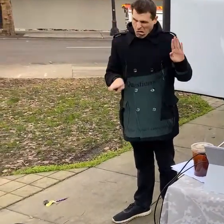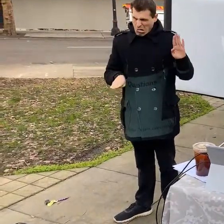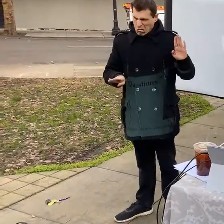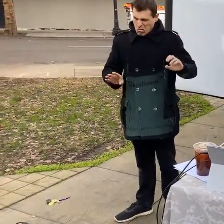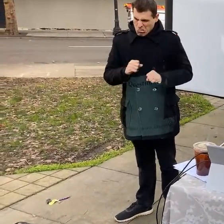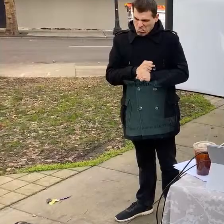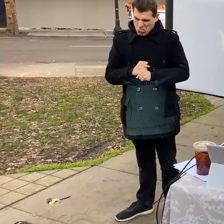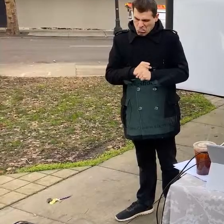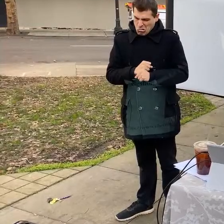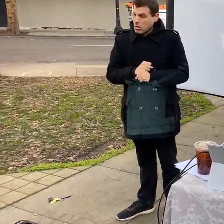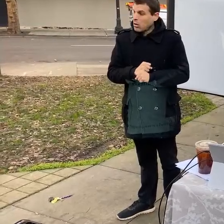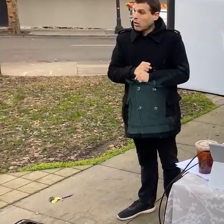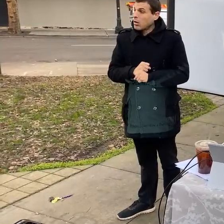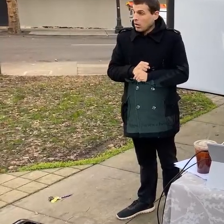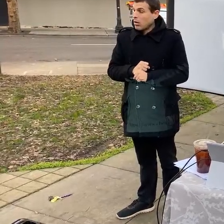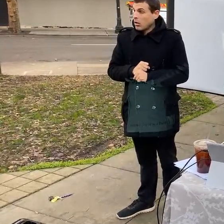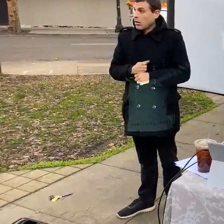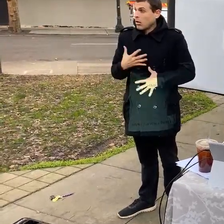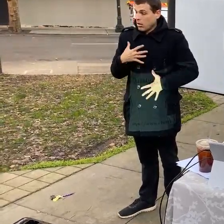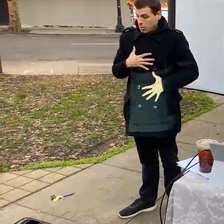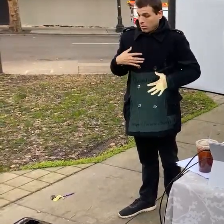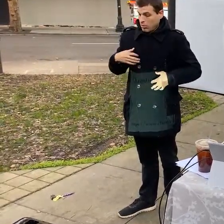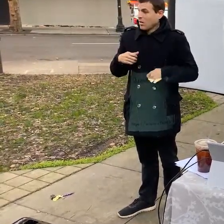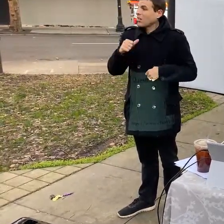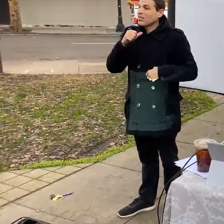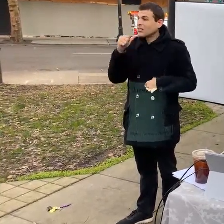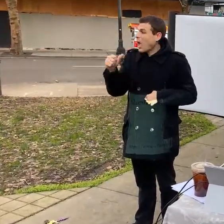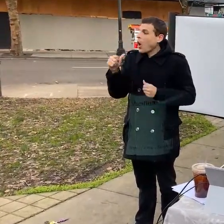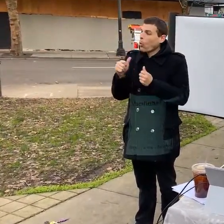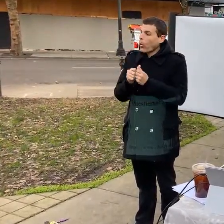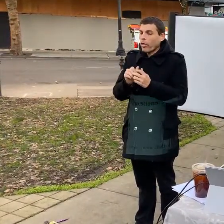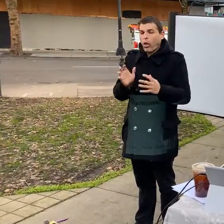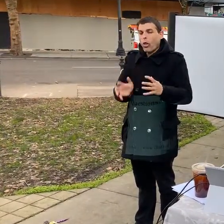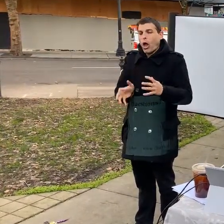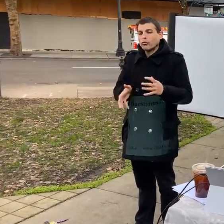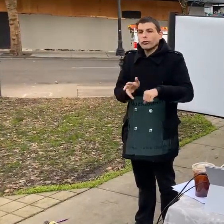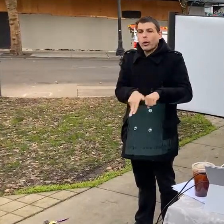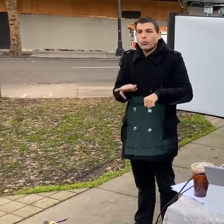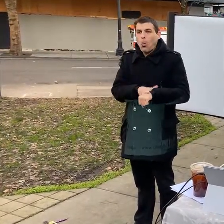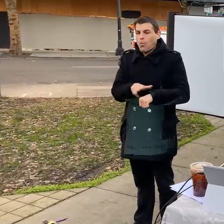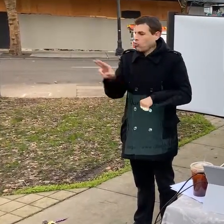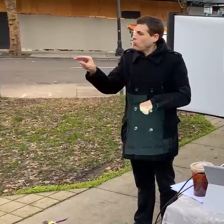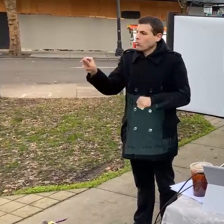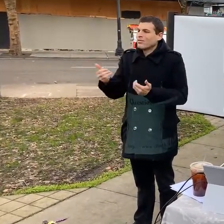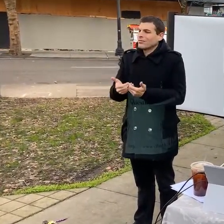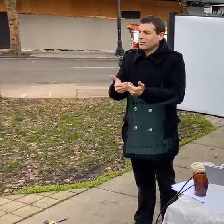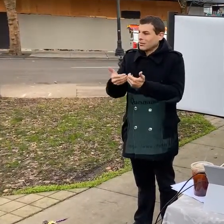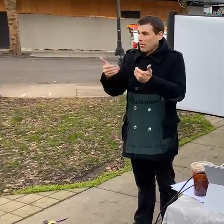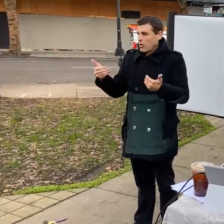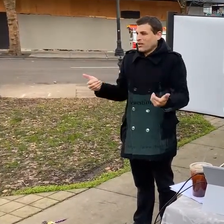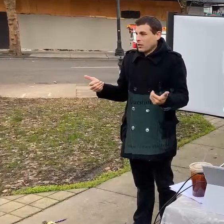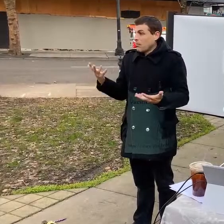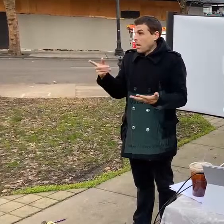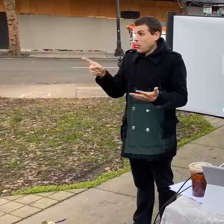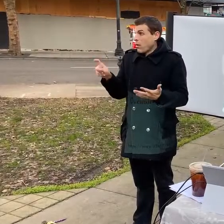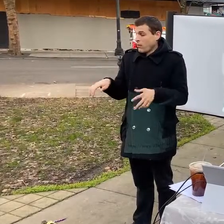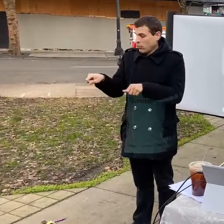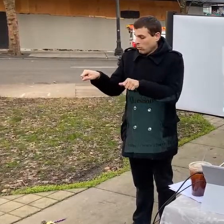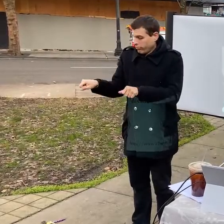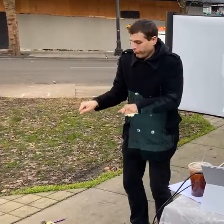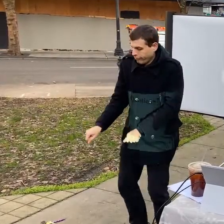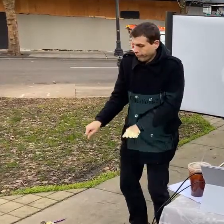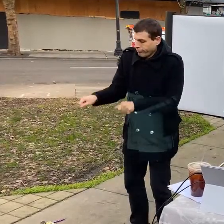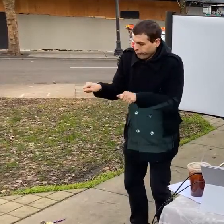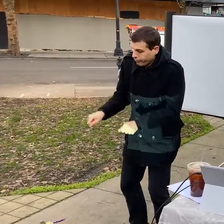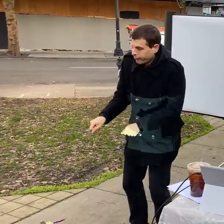don't put it in with your normal laundry right like put that separate um you you know whether you need to soak it to get it